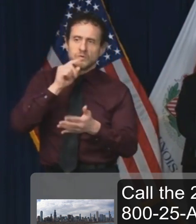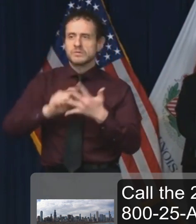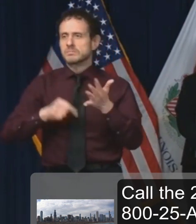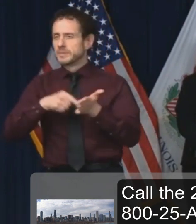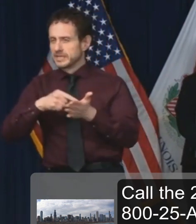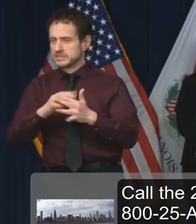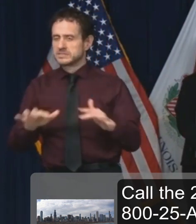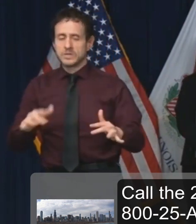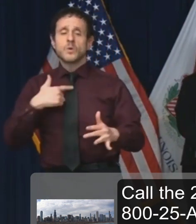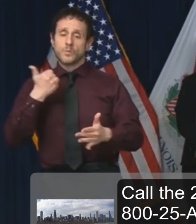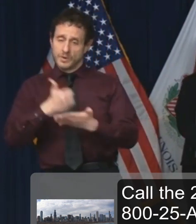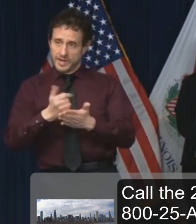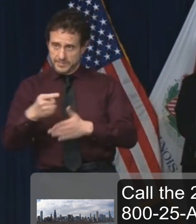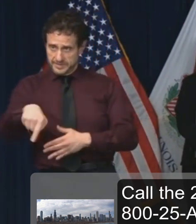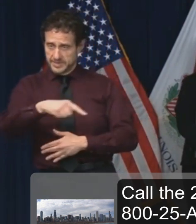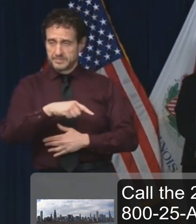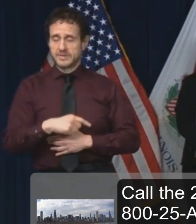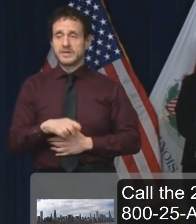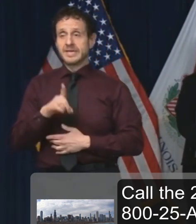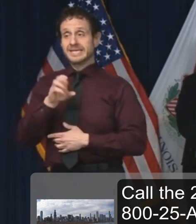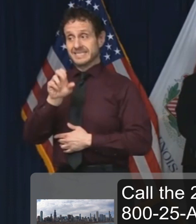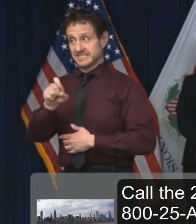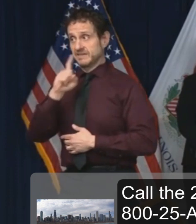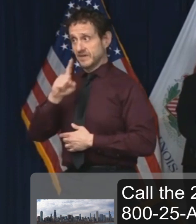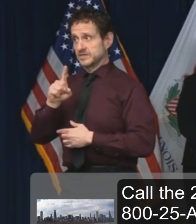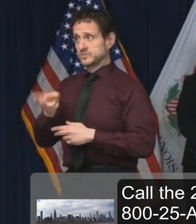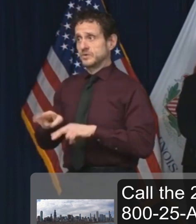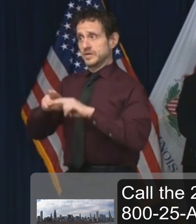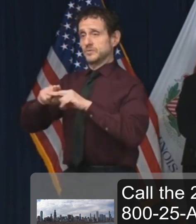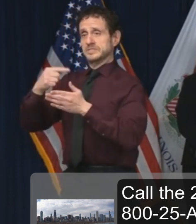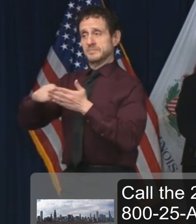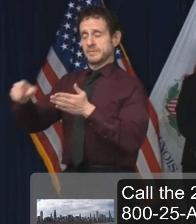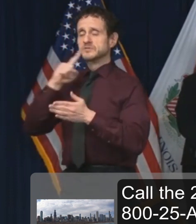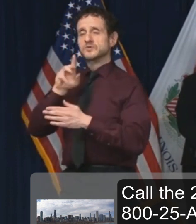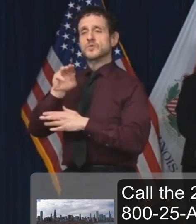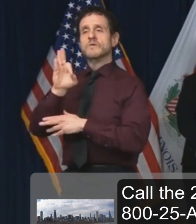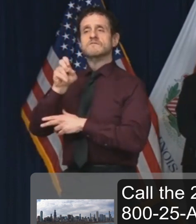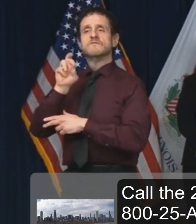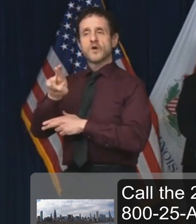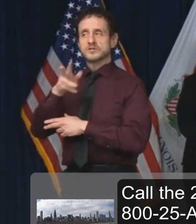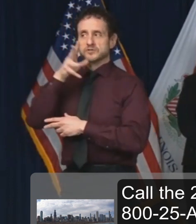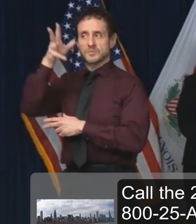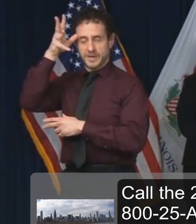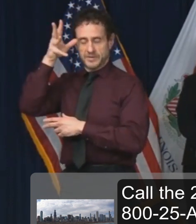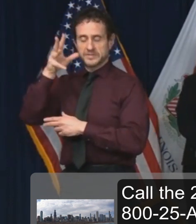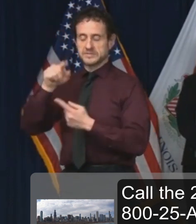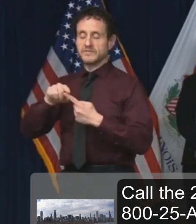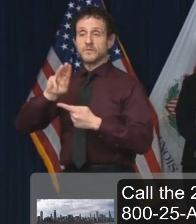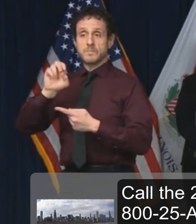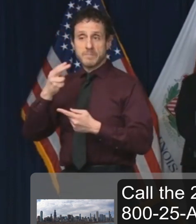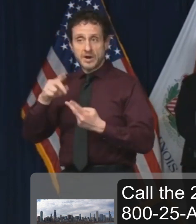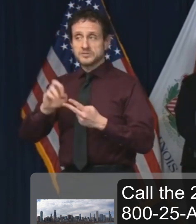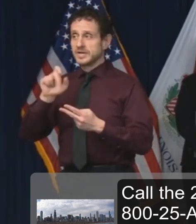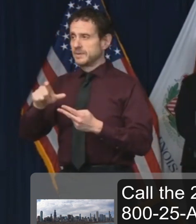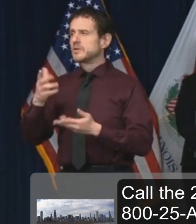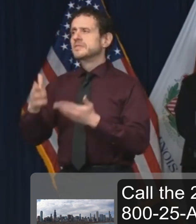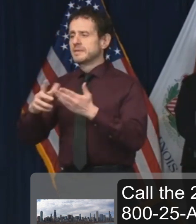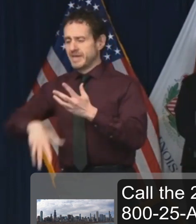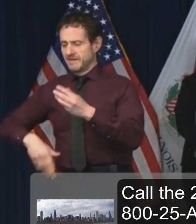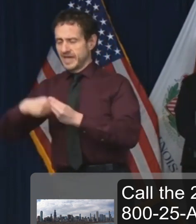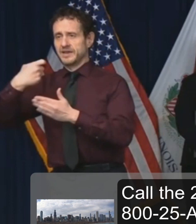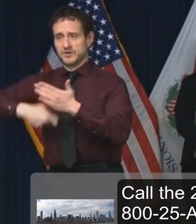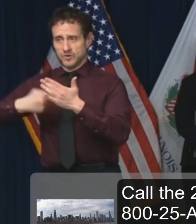DCFS has also increased board payments to our foster parents for March and for April to assist in additional expenses